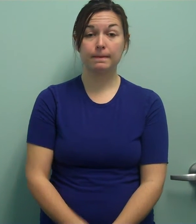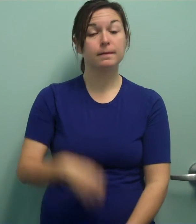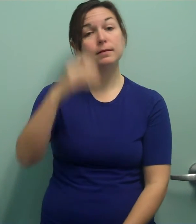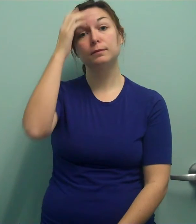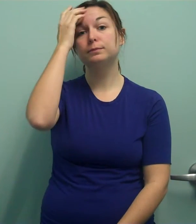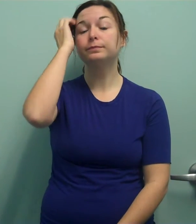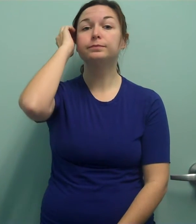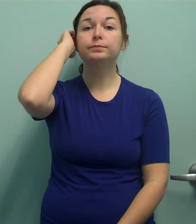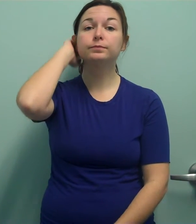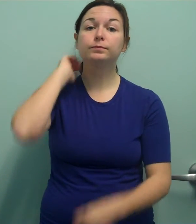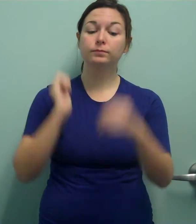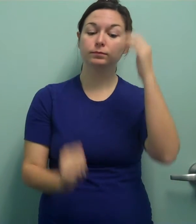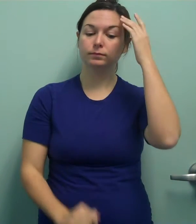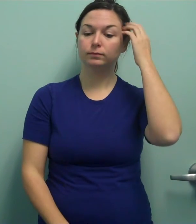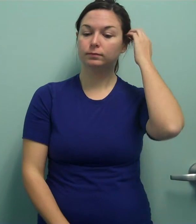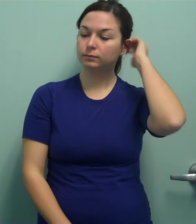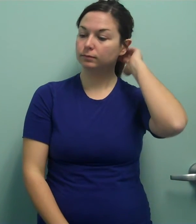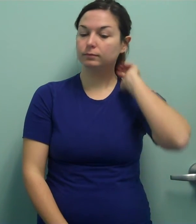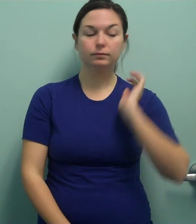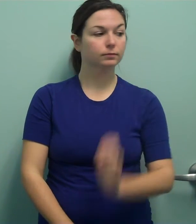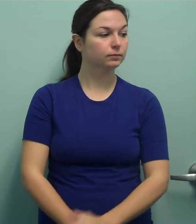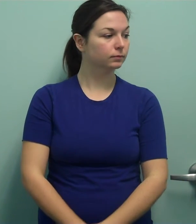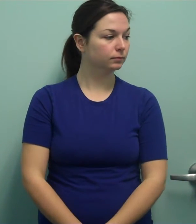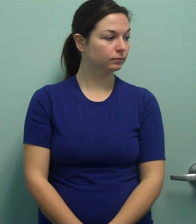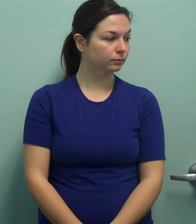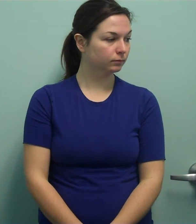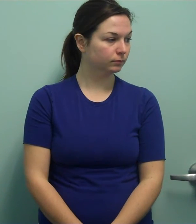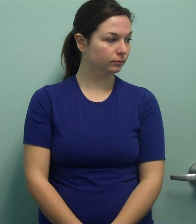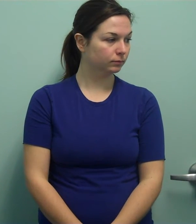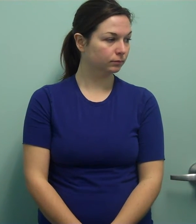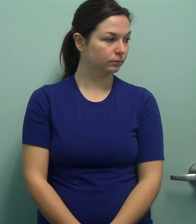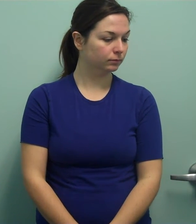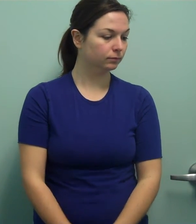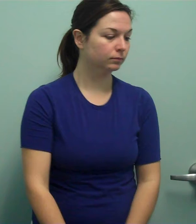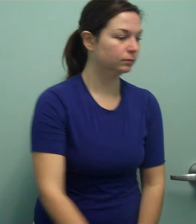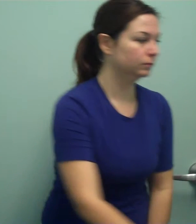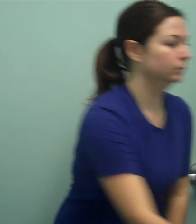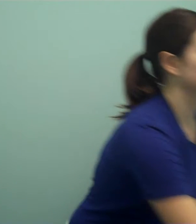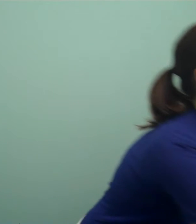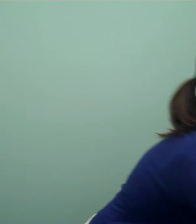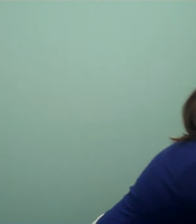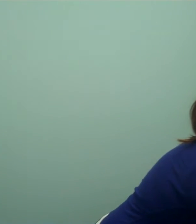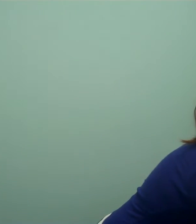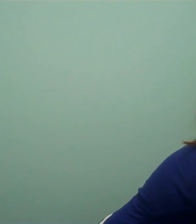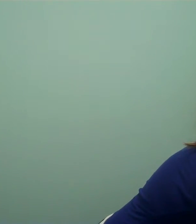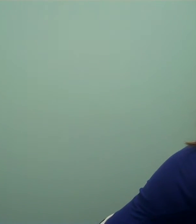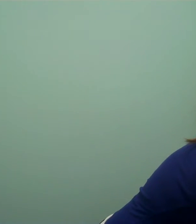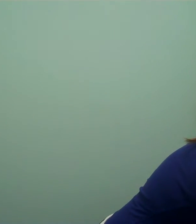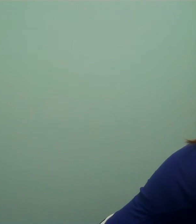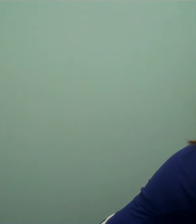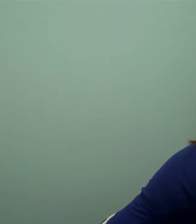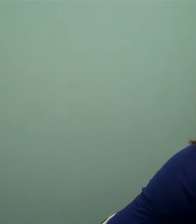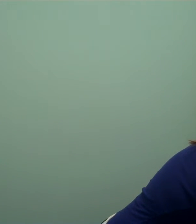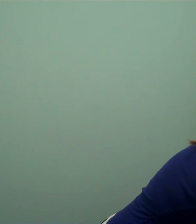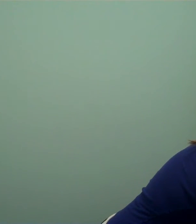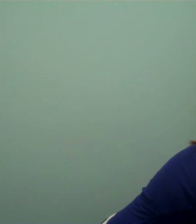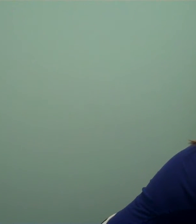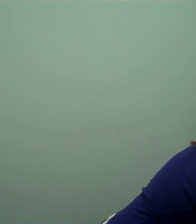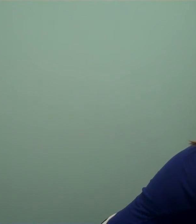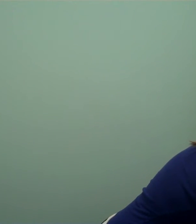In order to get your boat to sail the way you want it to sail, you have to be aware of the wind and aware of how to